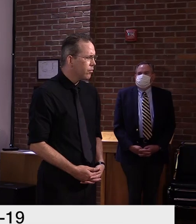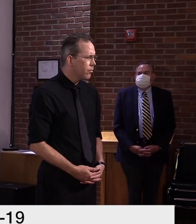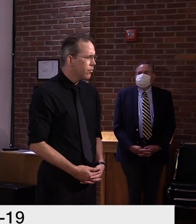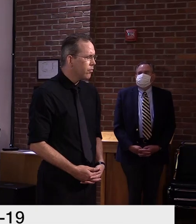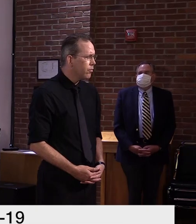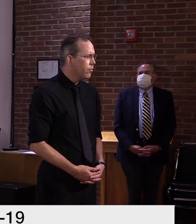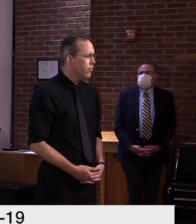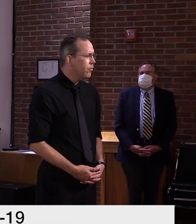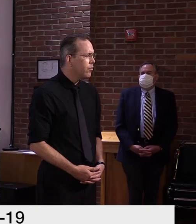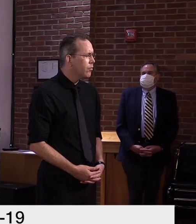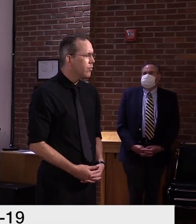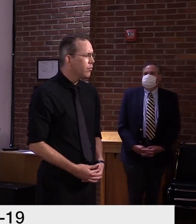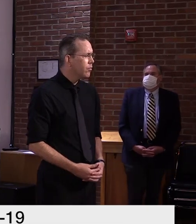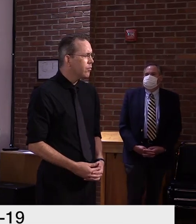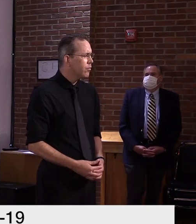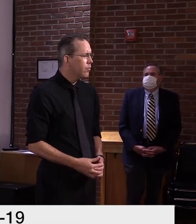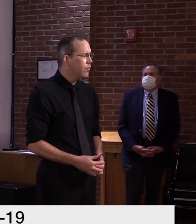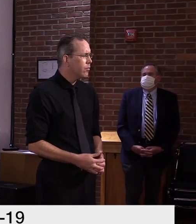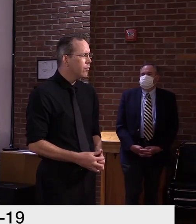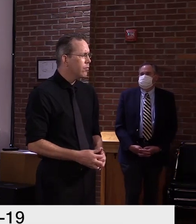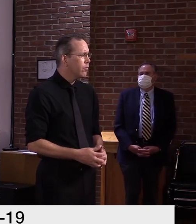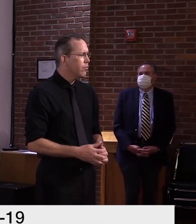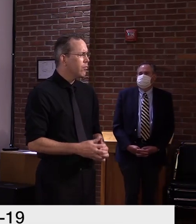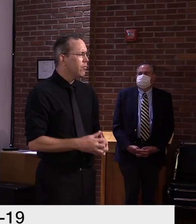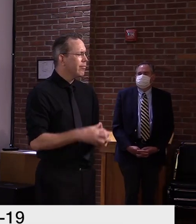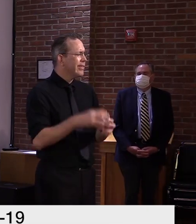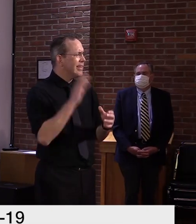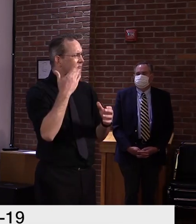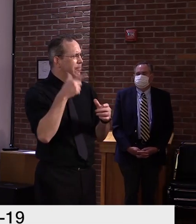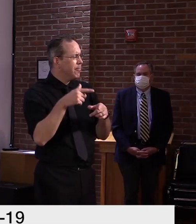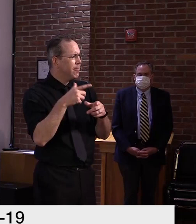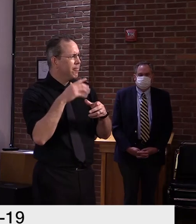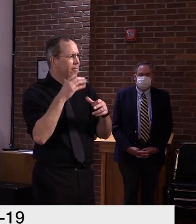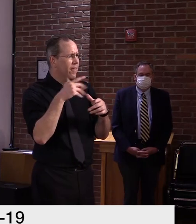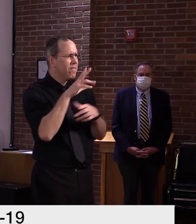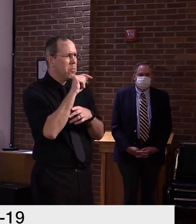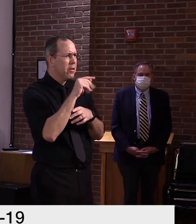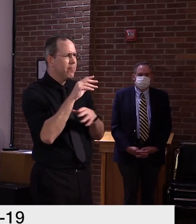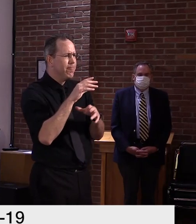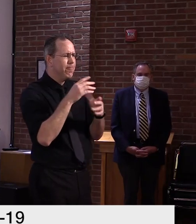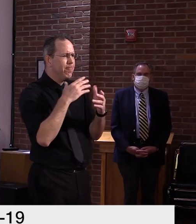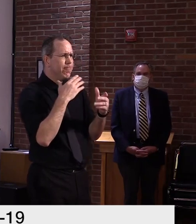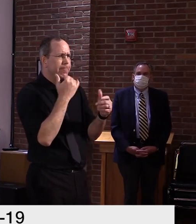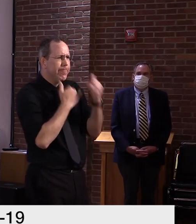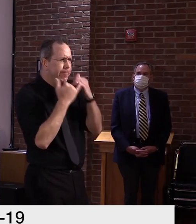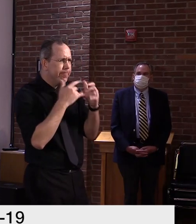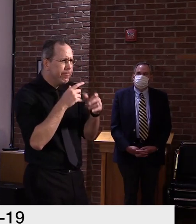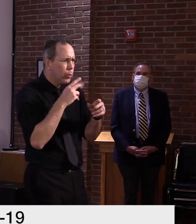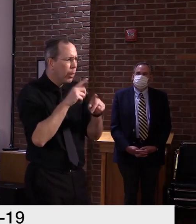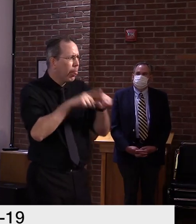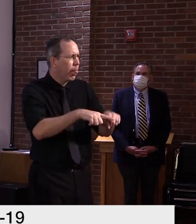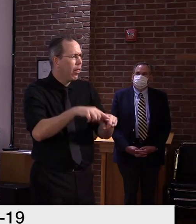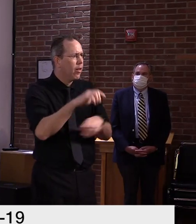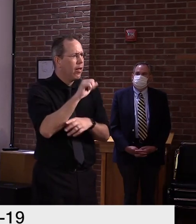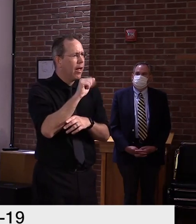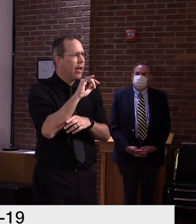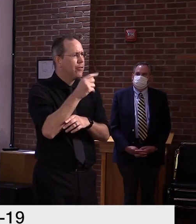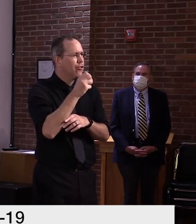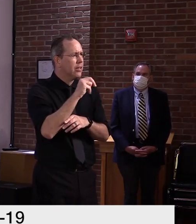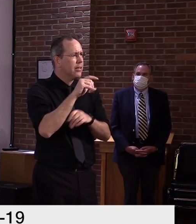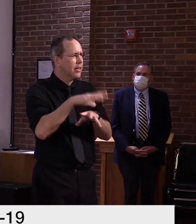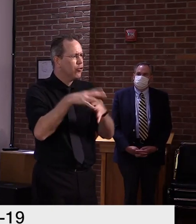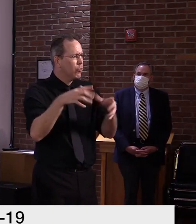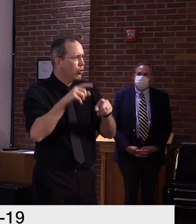let him answer that. I'll just say though that again, his modeling is not based on presumptive cases, it's based on